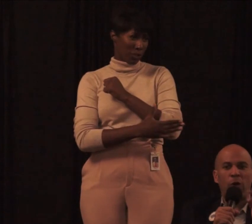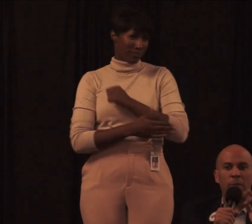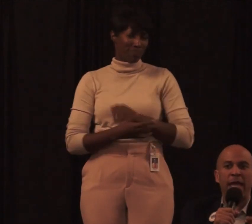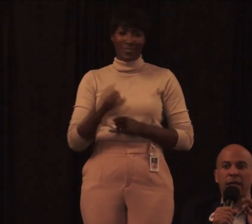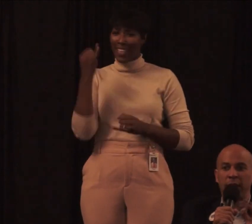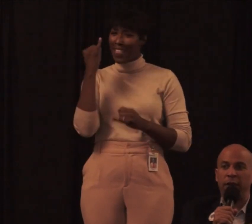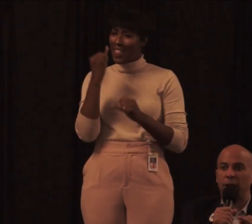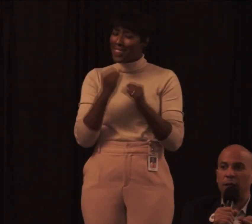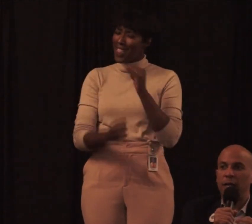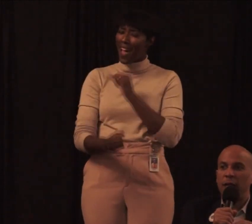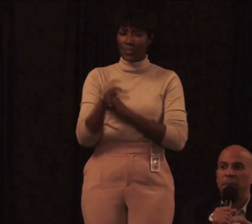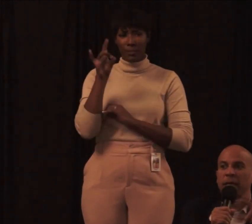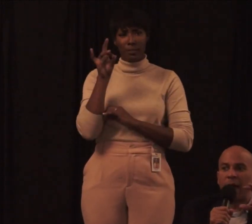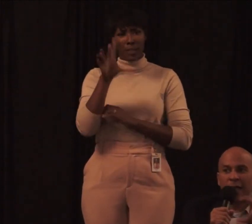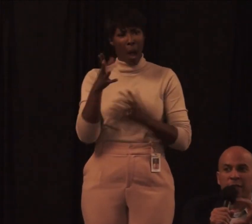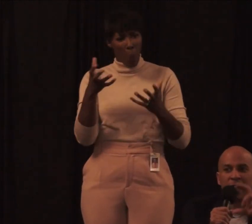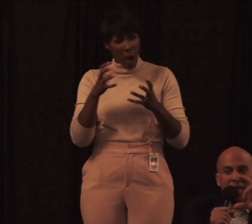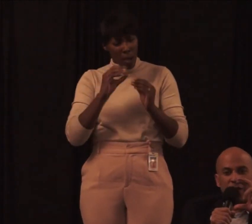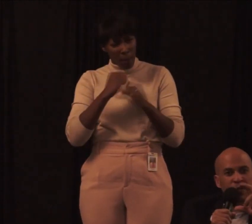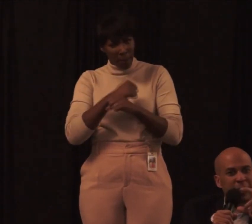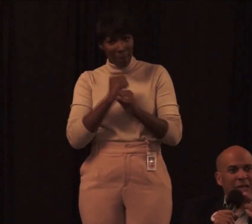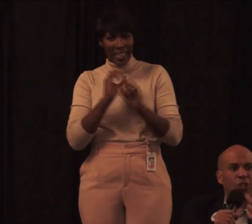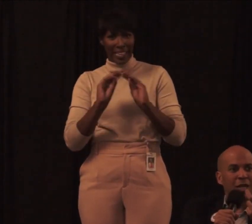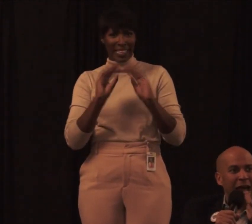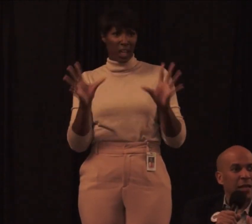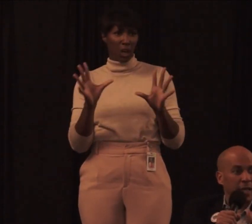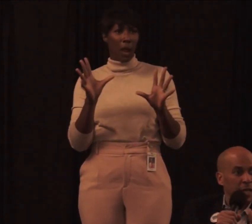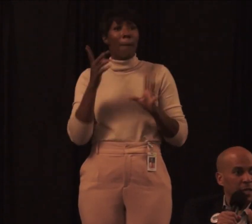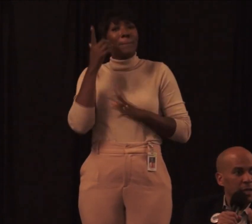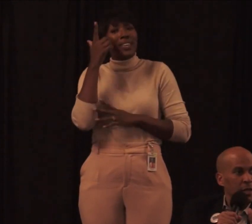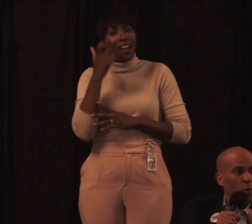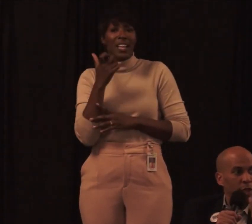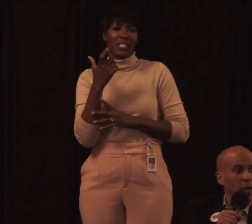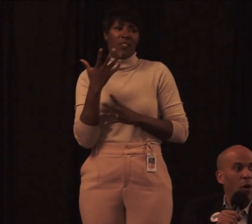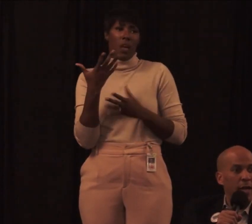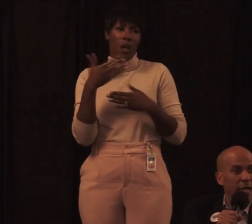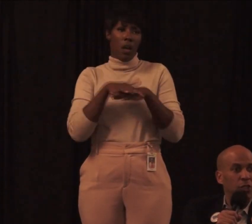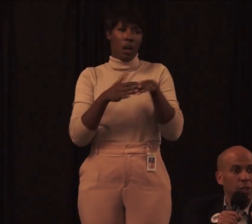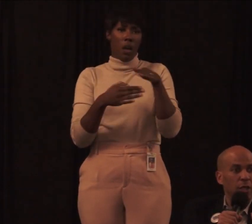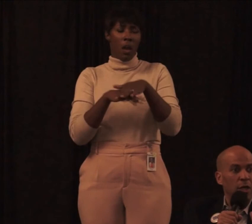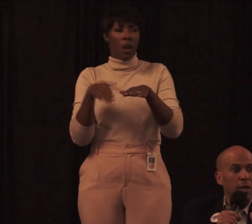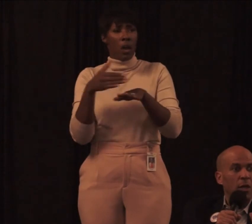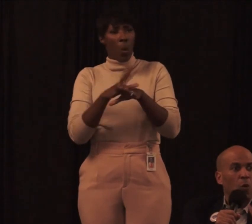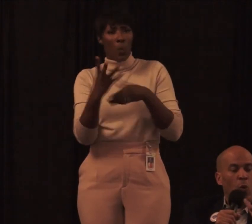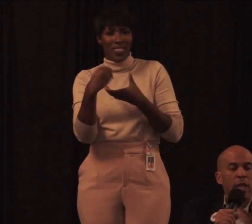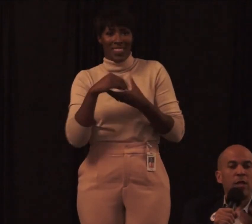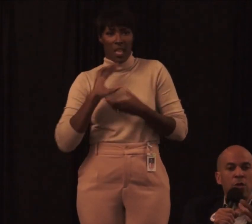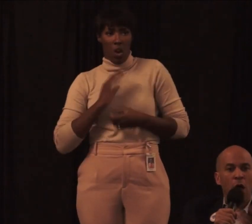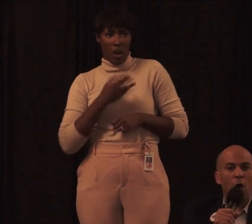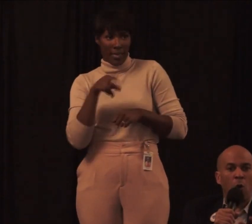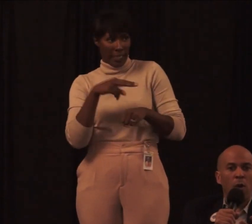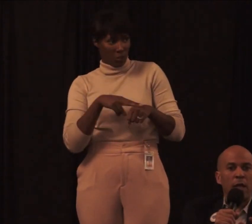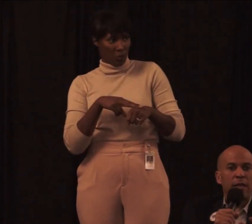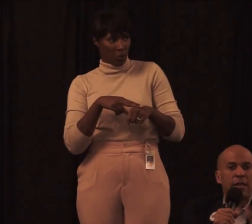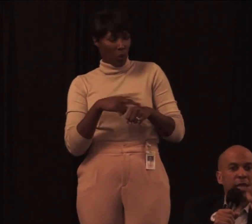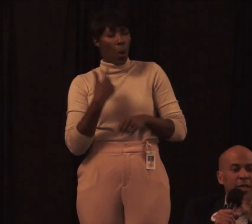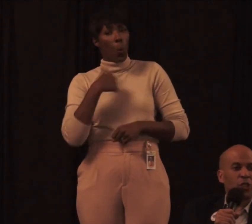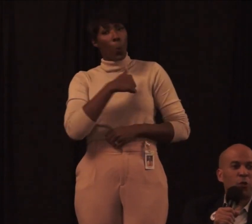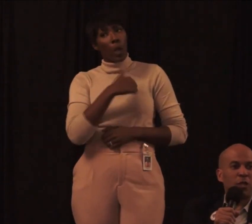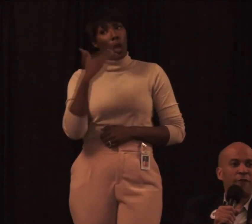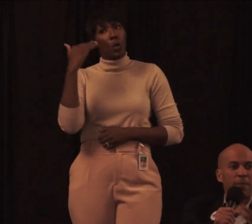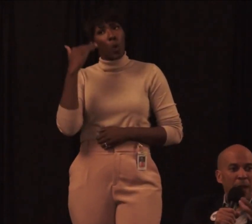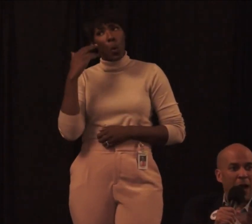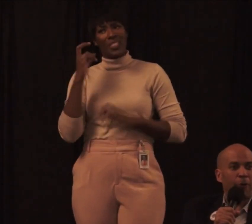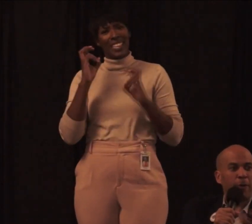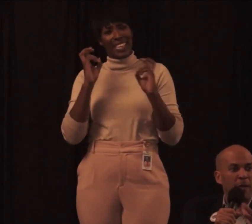last thing I want to make clear, because of the intersectionality within our nation, we know that the